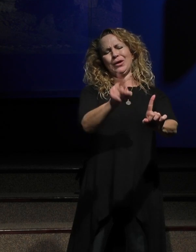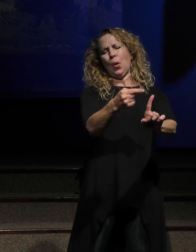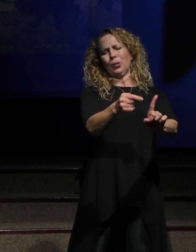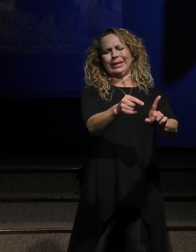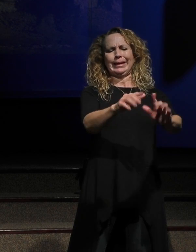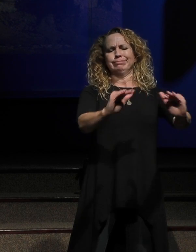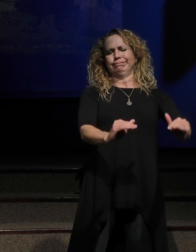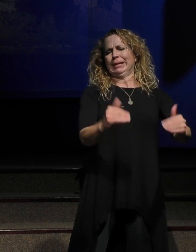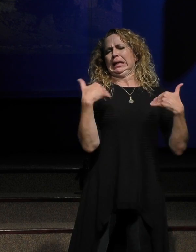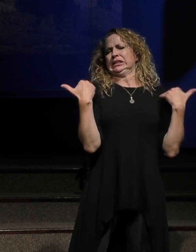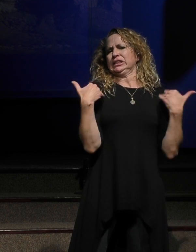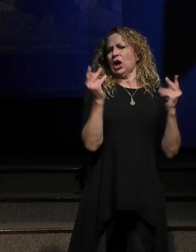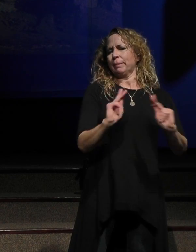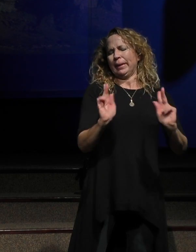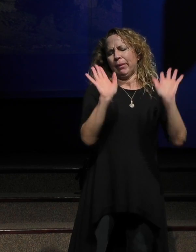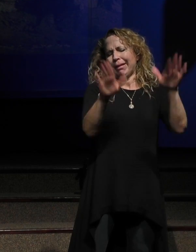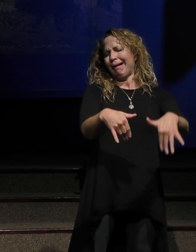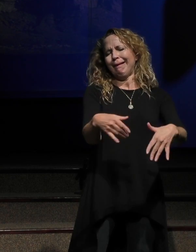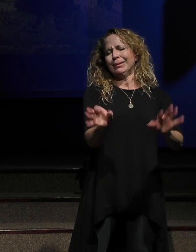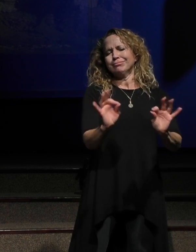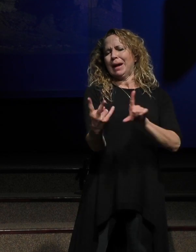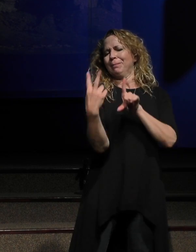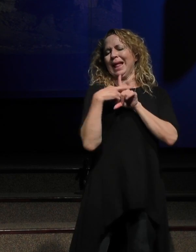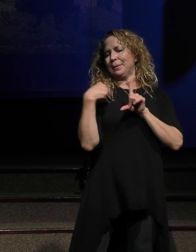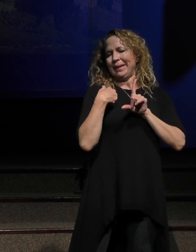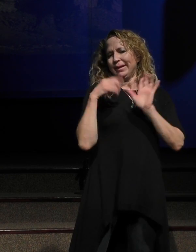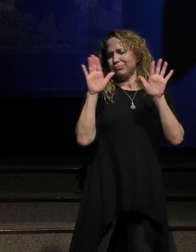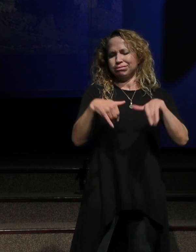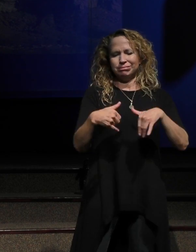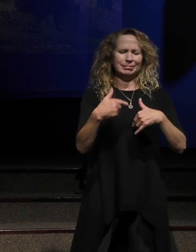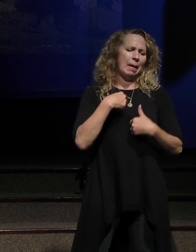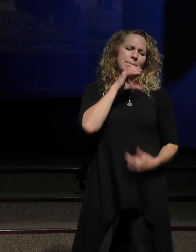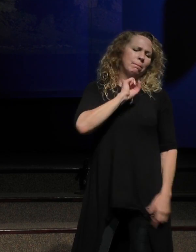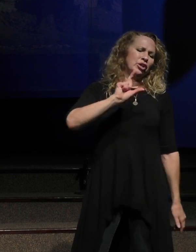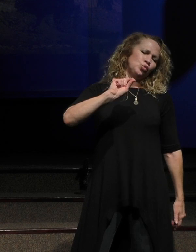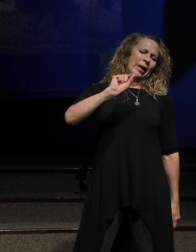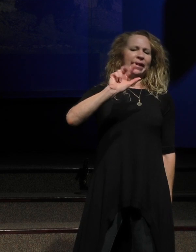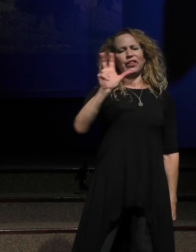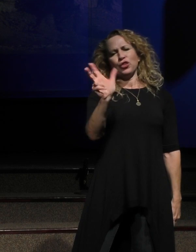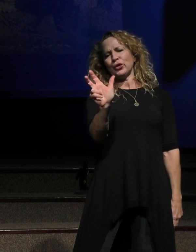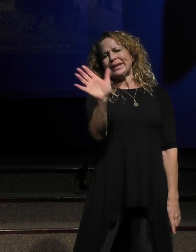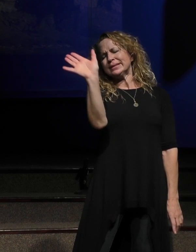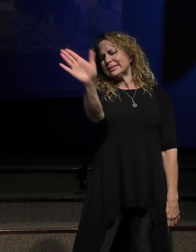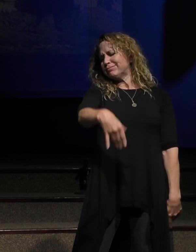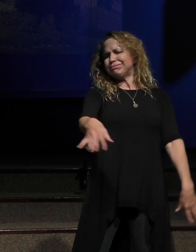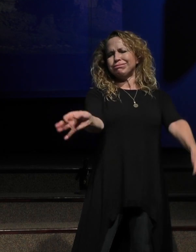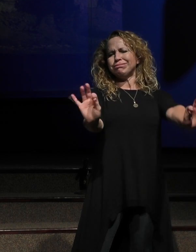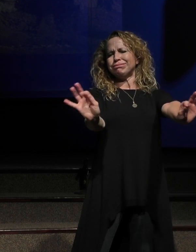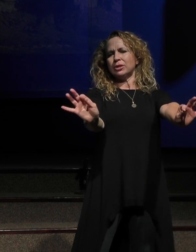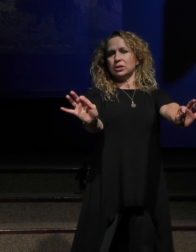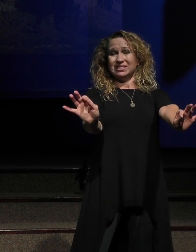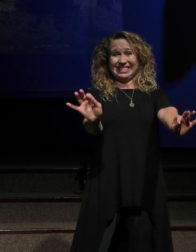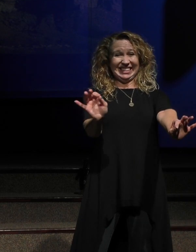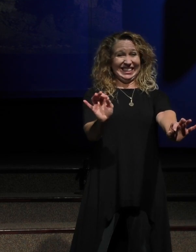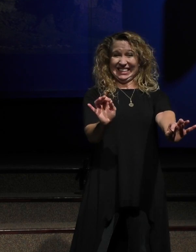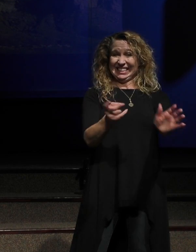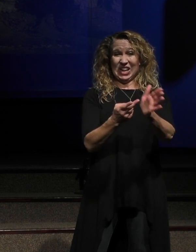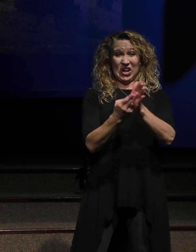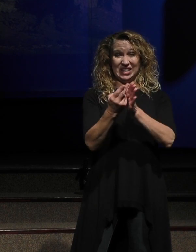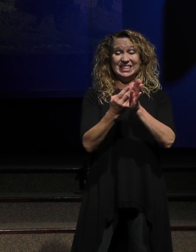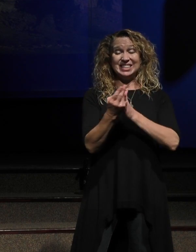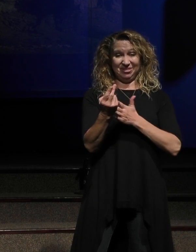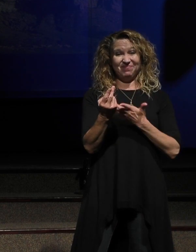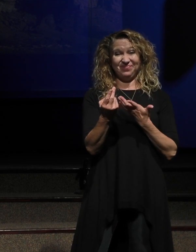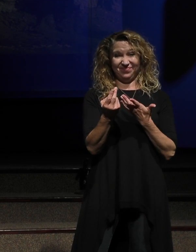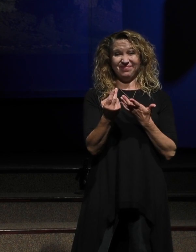kids and, and that they struggled through and, and, and that when I would get 20 or 30 or 40, that, that, would be gone. But I gotta tell you, here's what I've learned